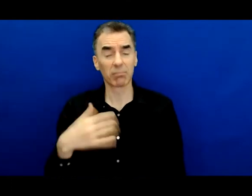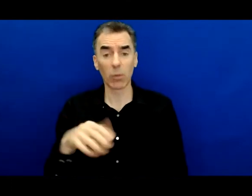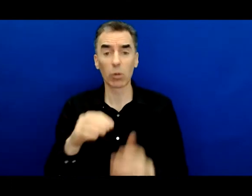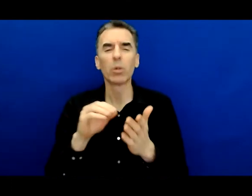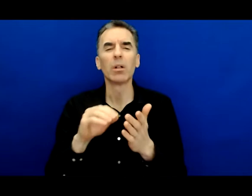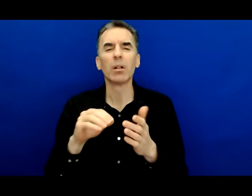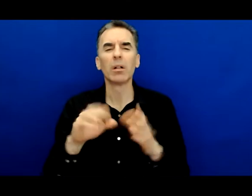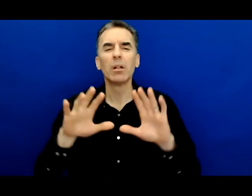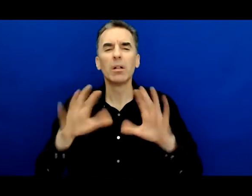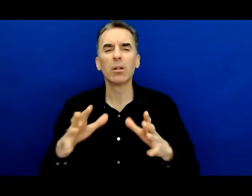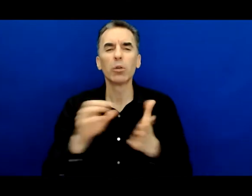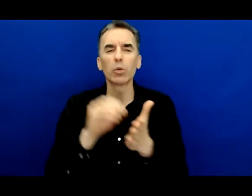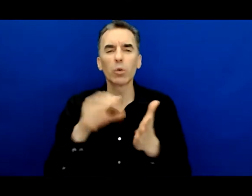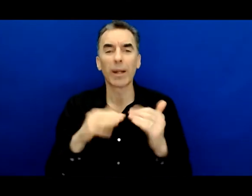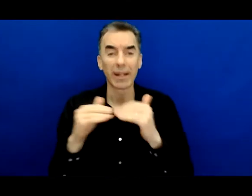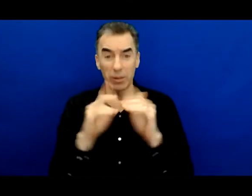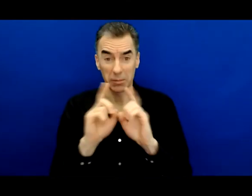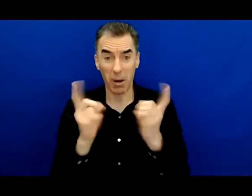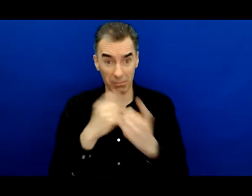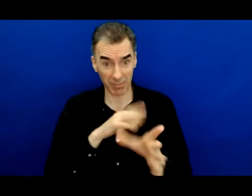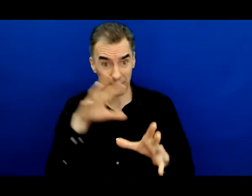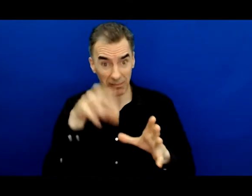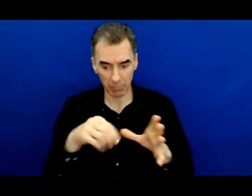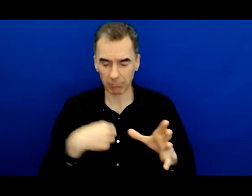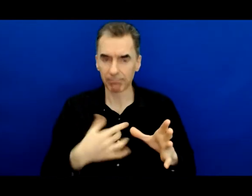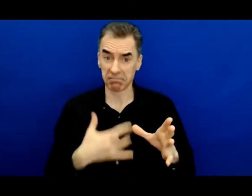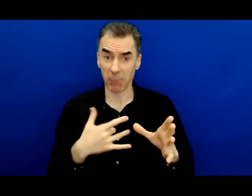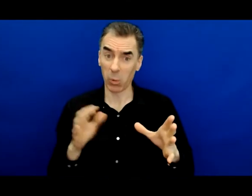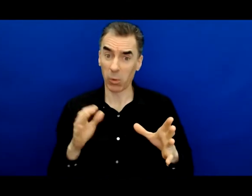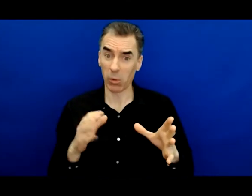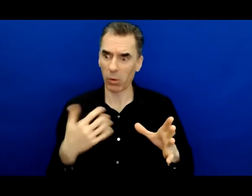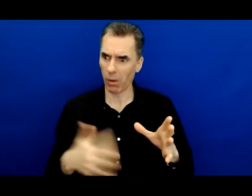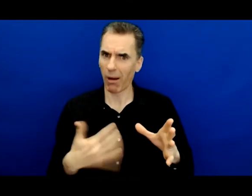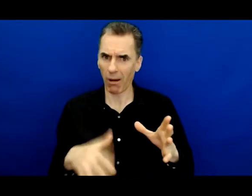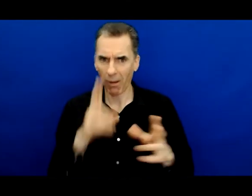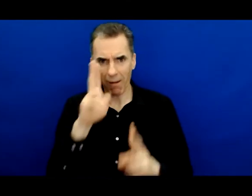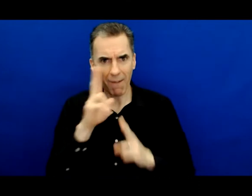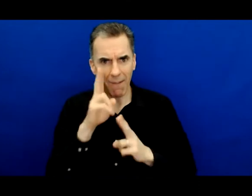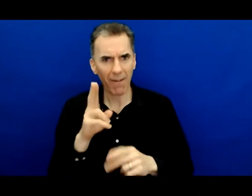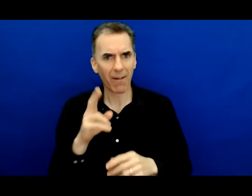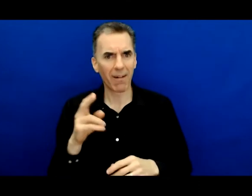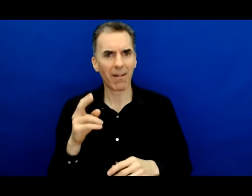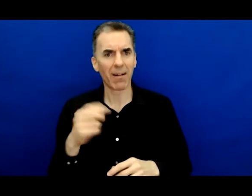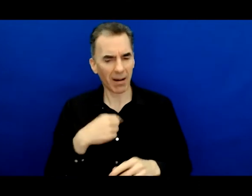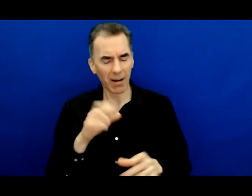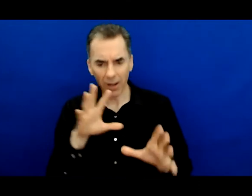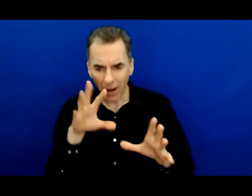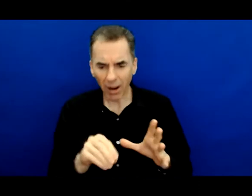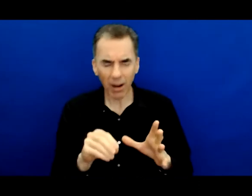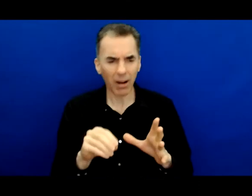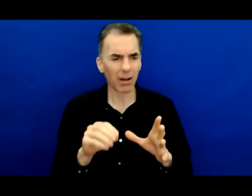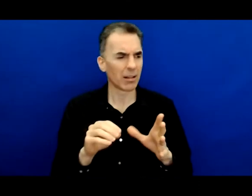department and to be able to create a plan to, you know, to create a productive and creative